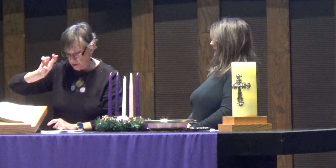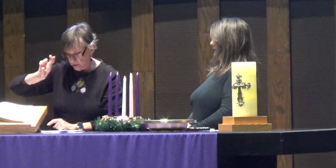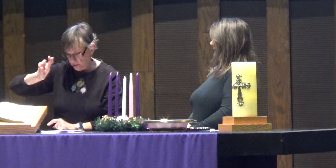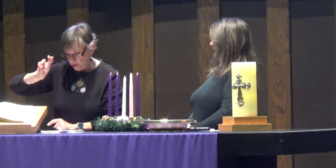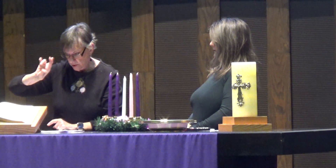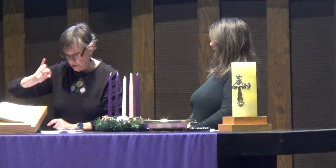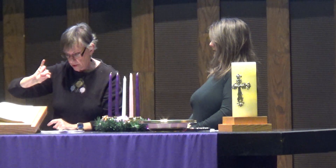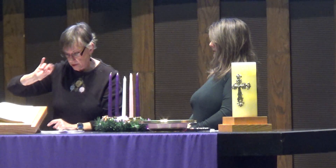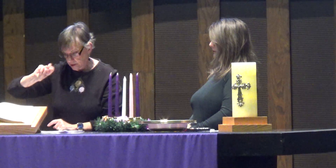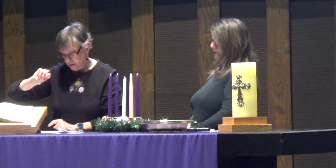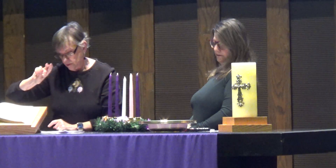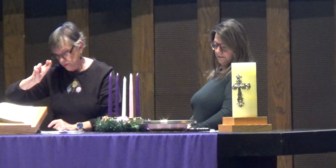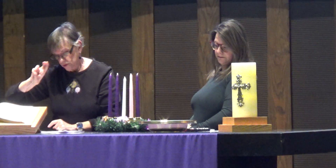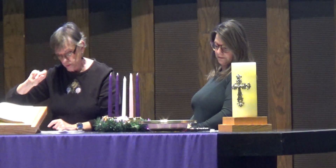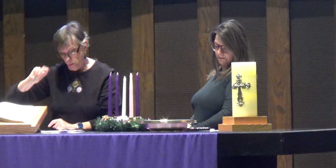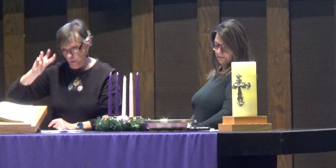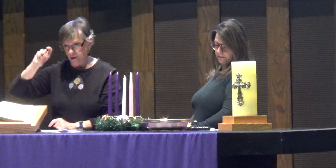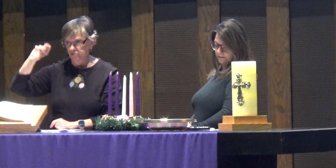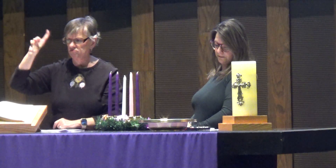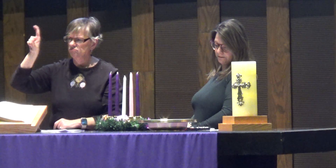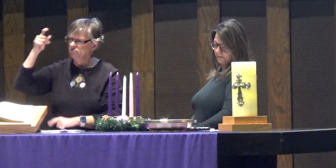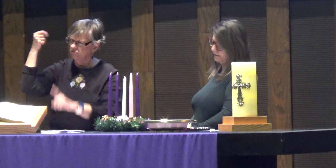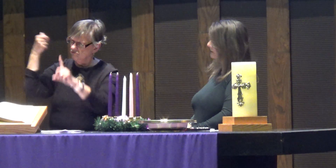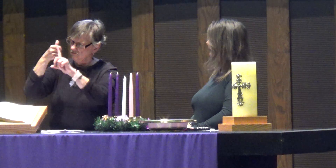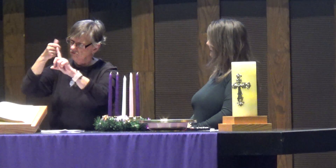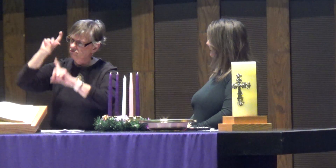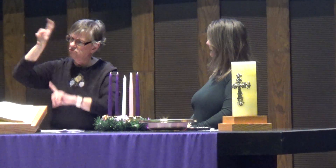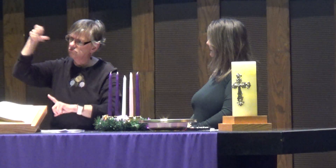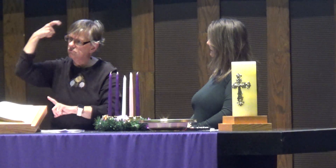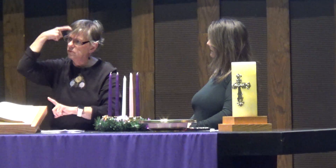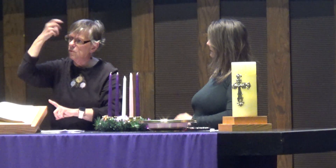was governor of Syria.